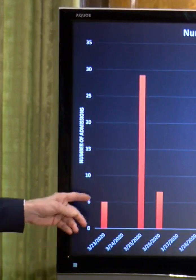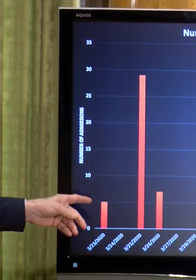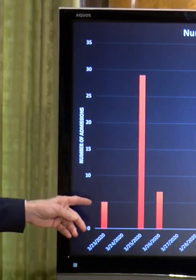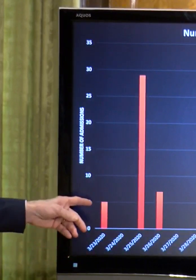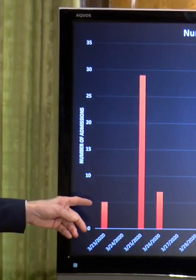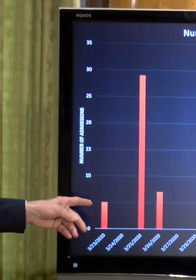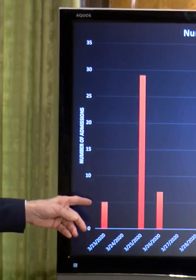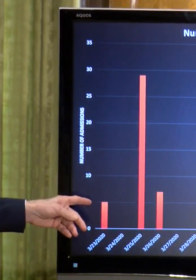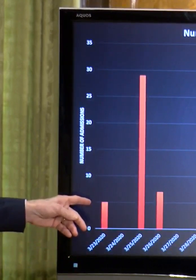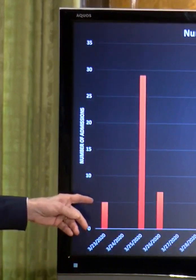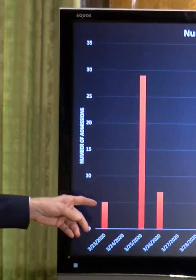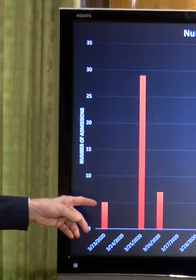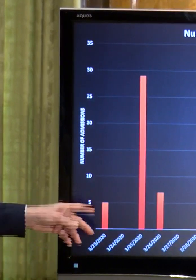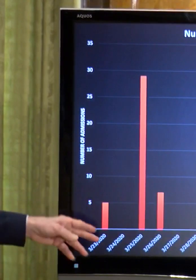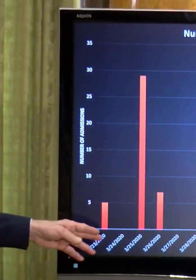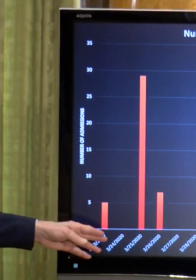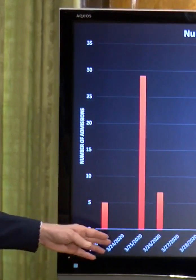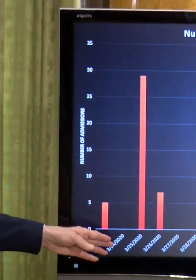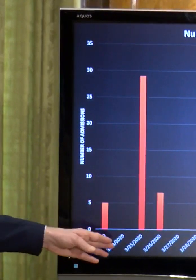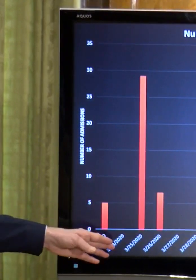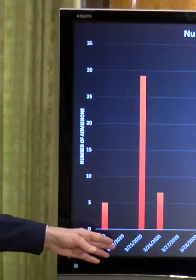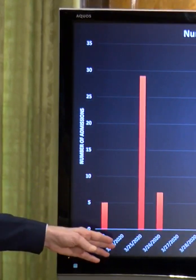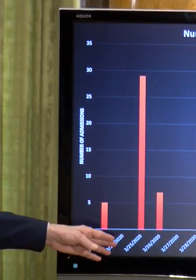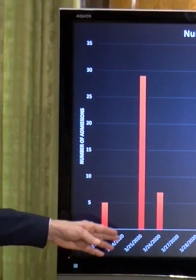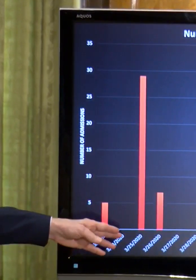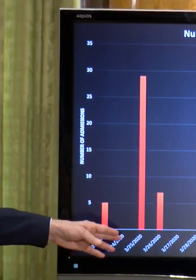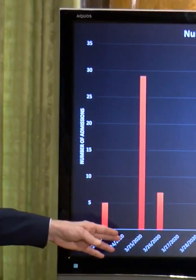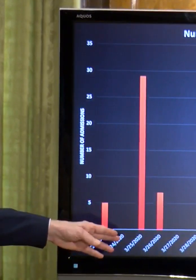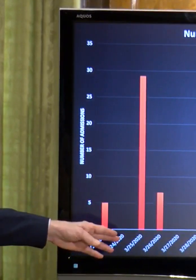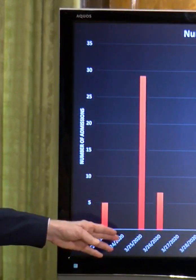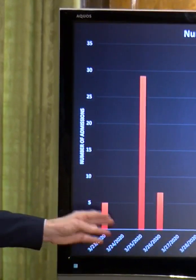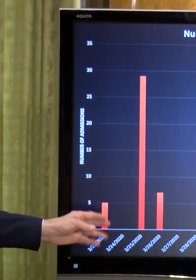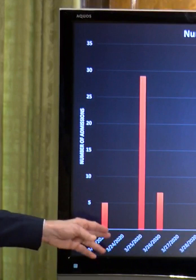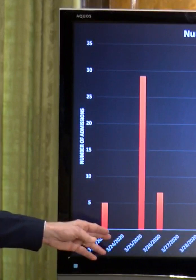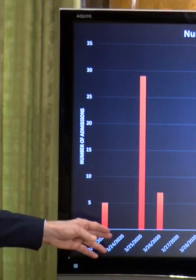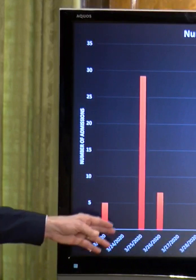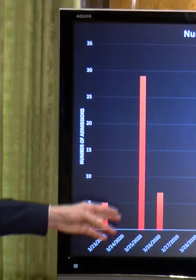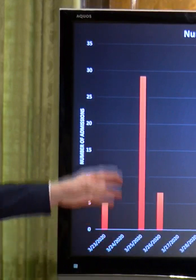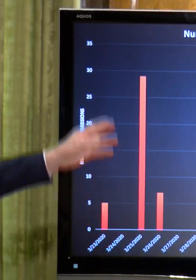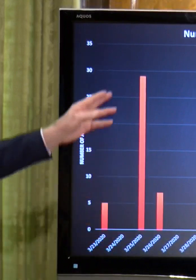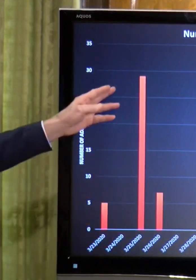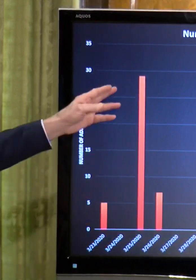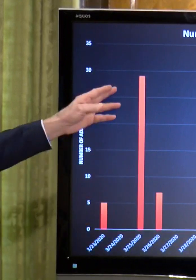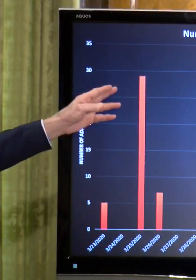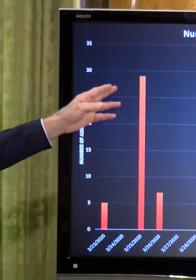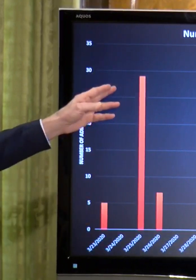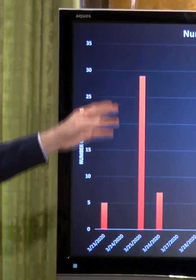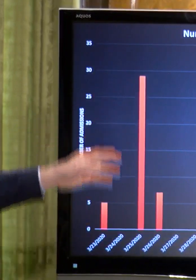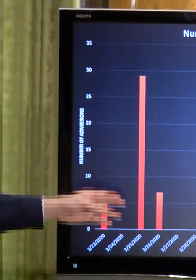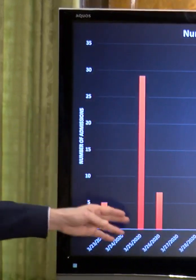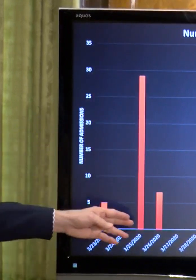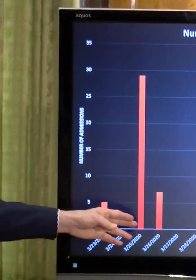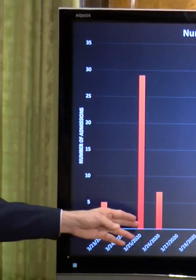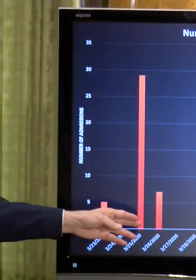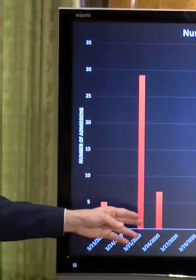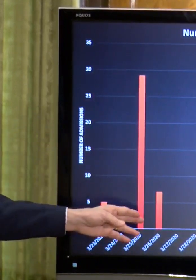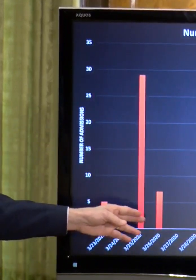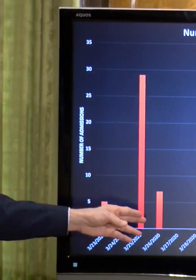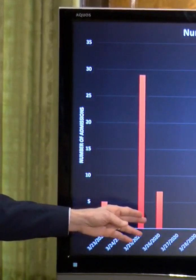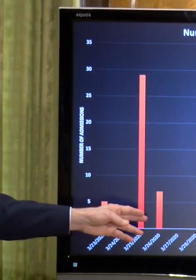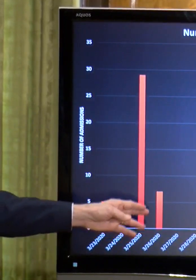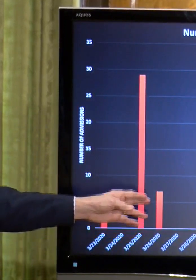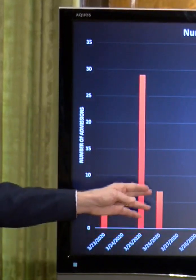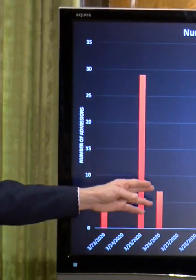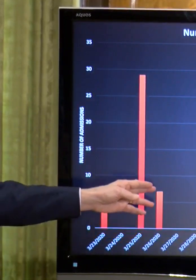23, we have five newly hospitalized. Of course, we had a spike. We had zero, and then it goes up to 28 newly